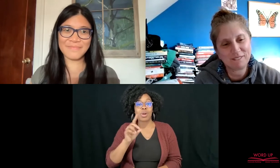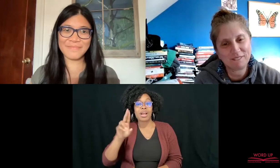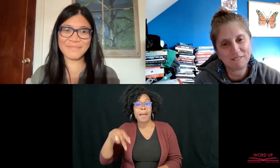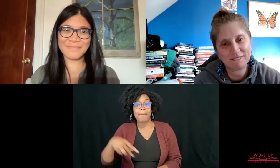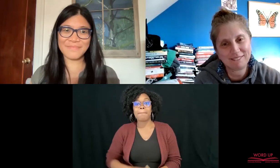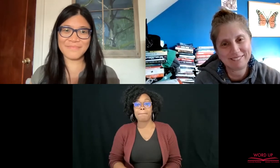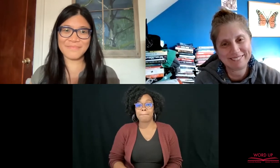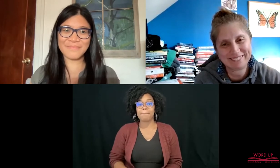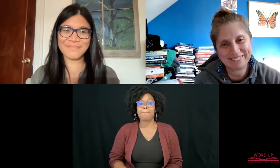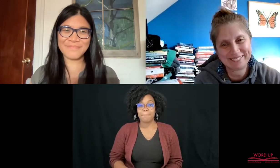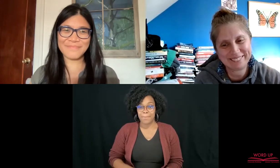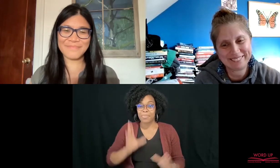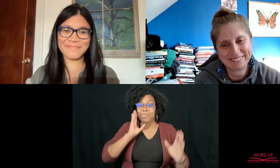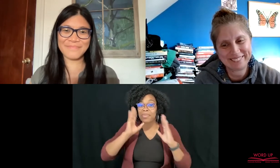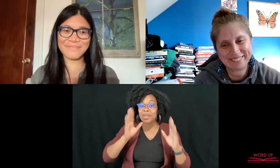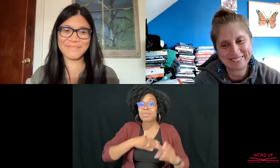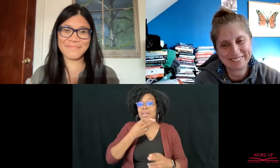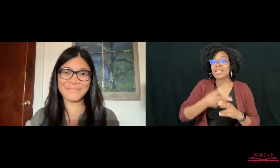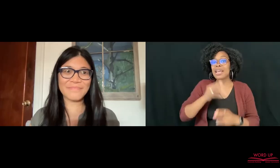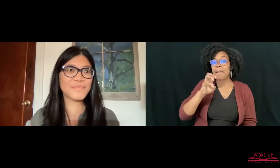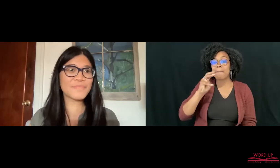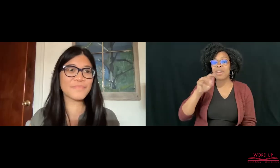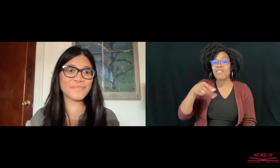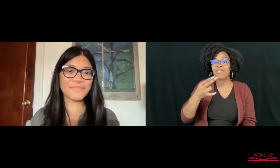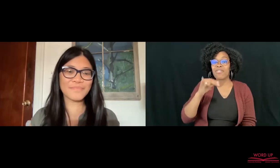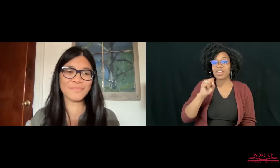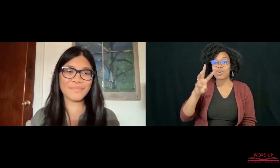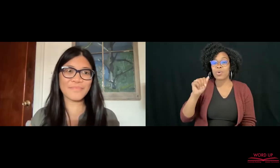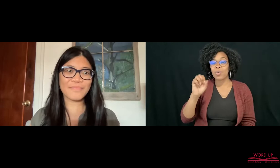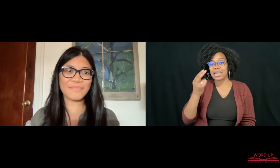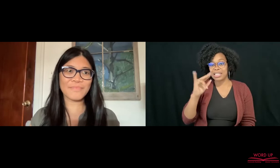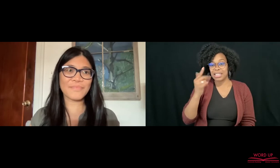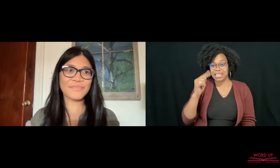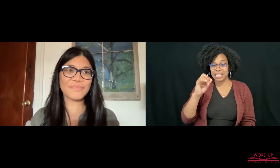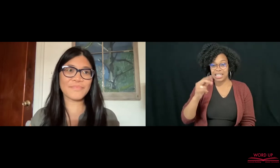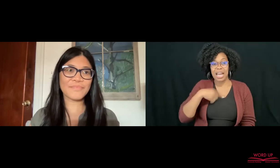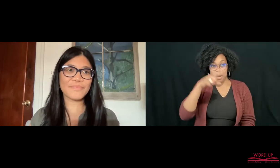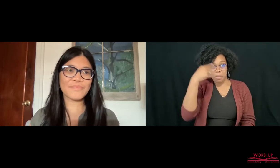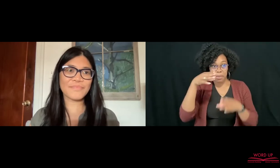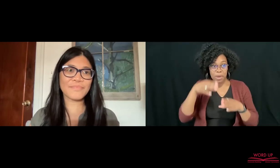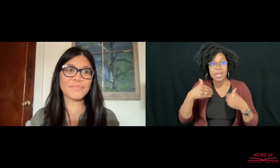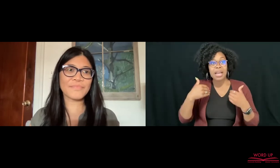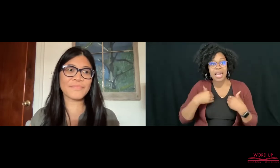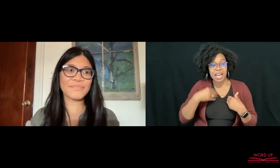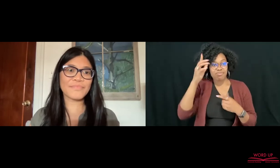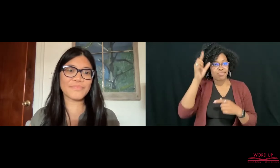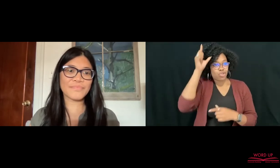Hi, my name is Memphis Washington, a Black person with a short Afro wearing a gray shirt sitting in front of a bookcase.